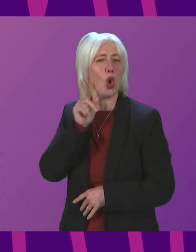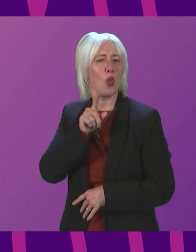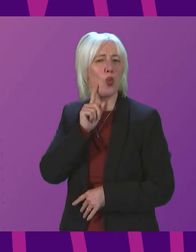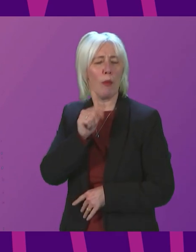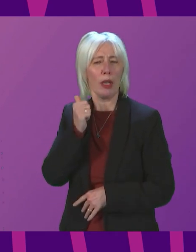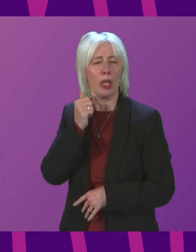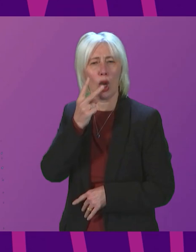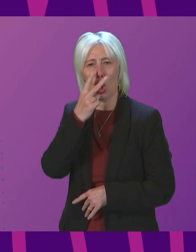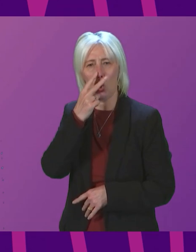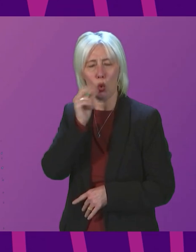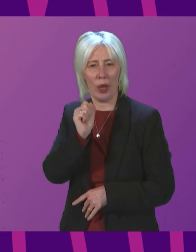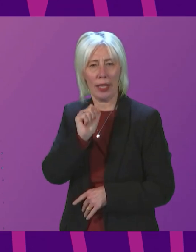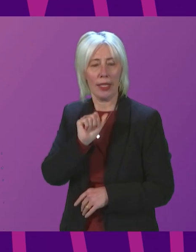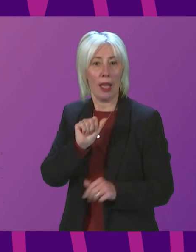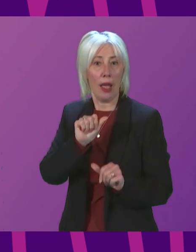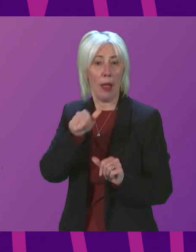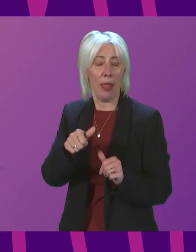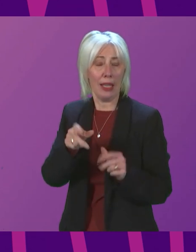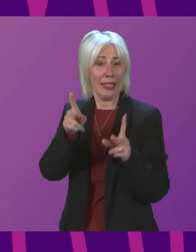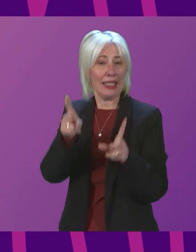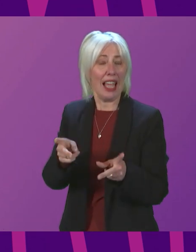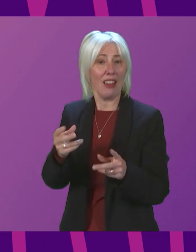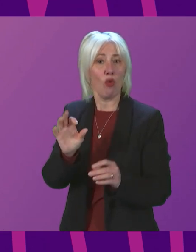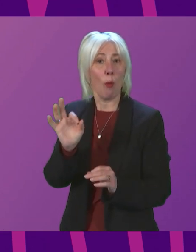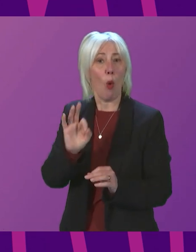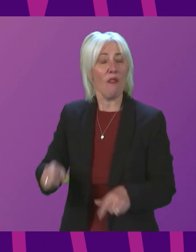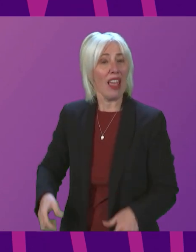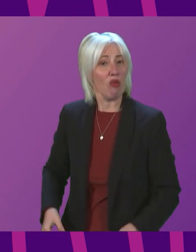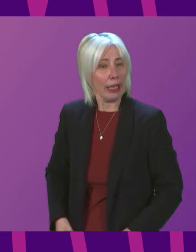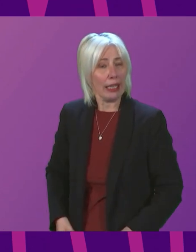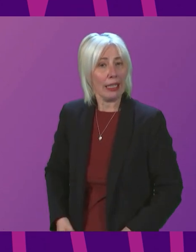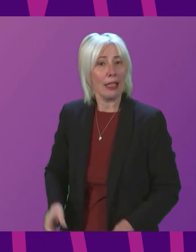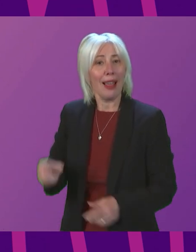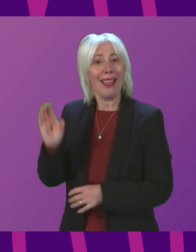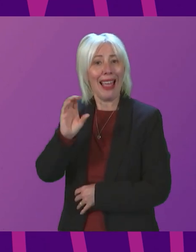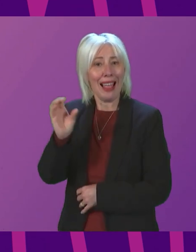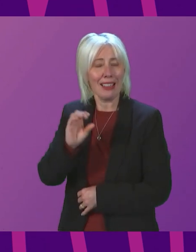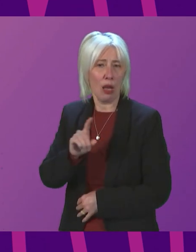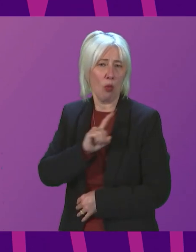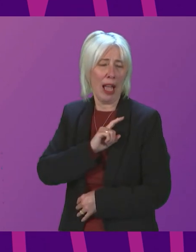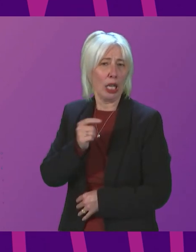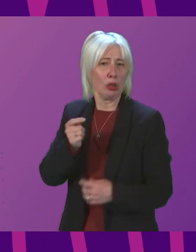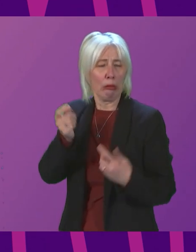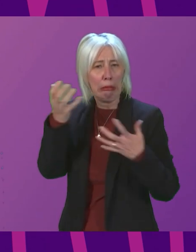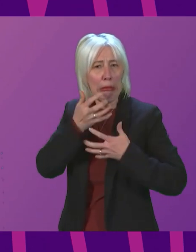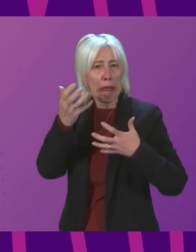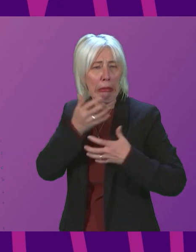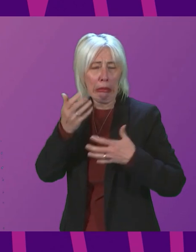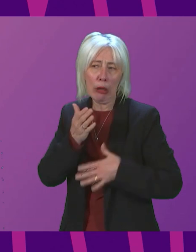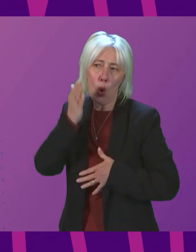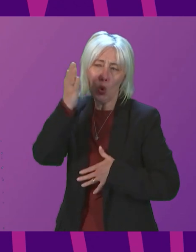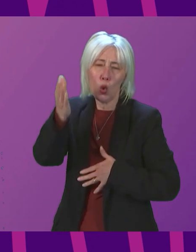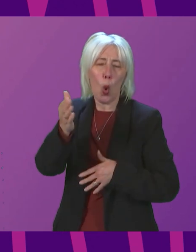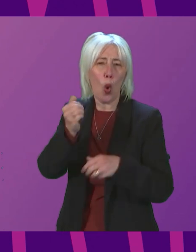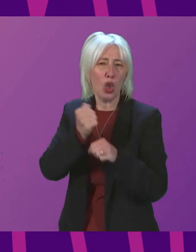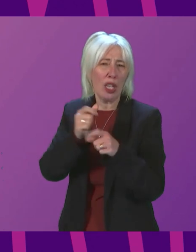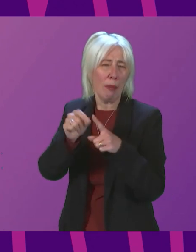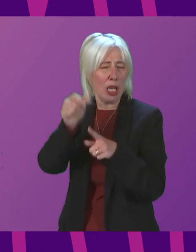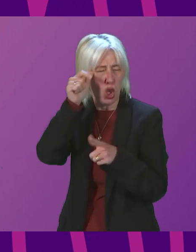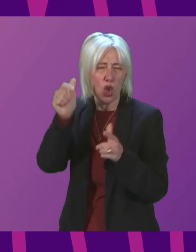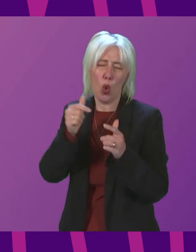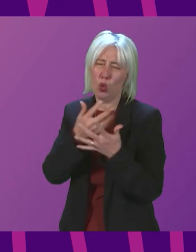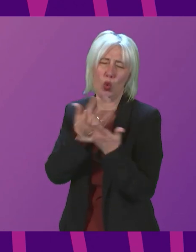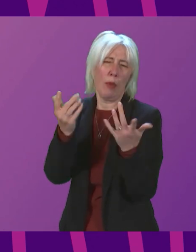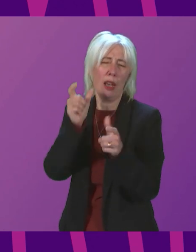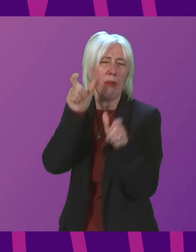who subsequently died from ovarian cancer because she was too worried to present with her symptoms due to GPs being overwhelmed. We know